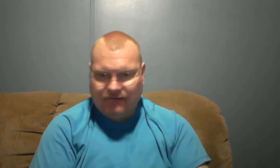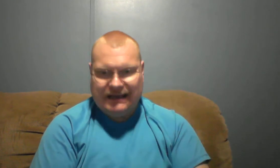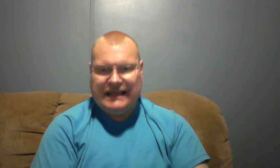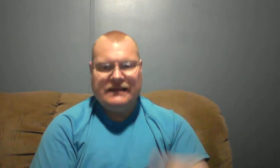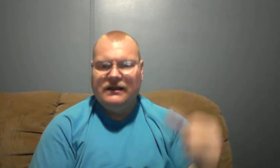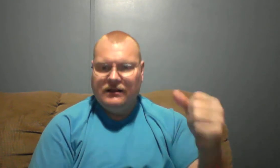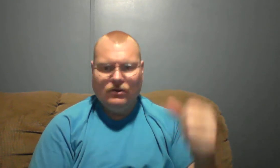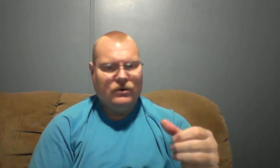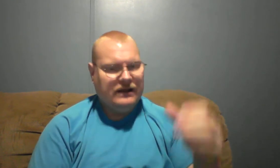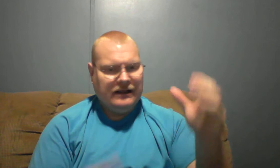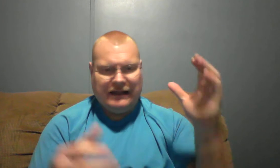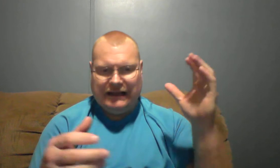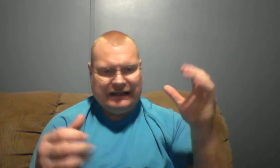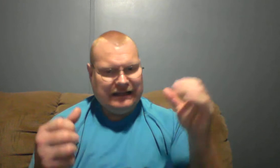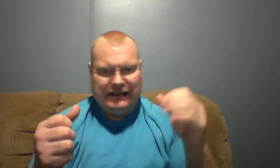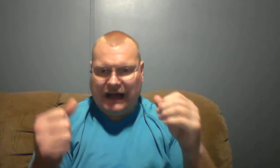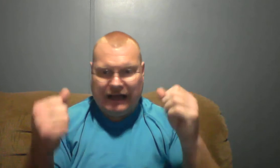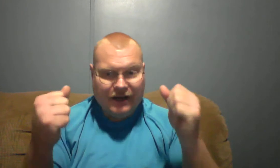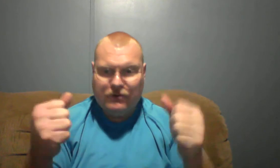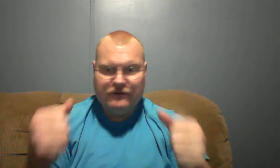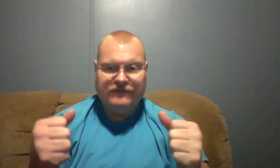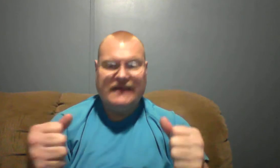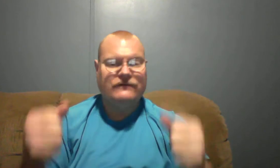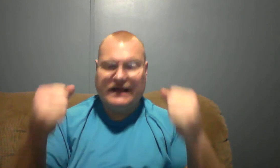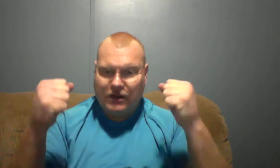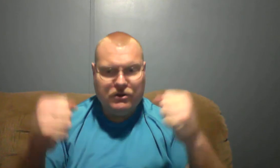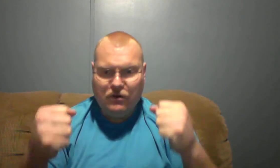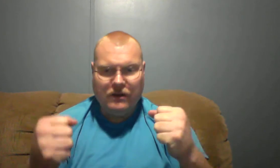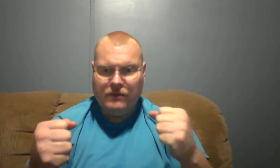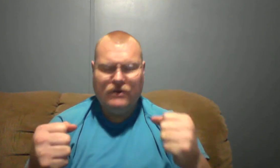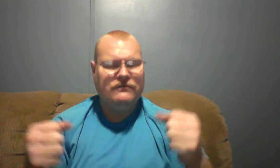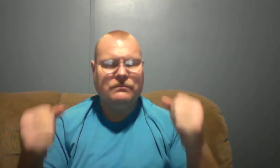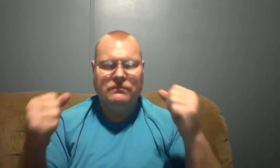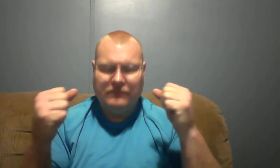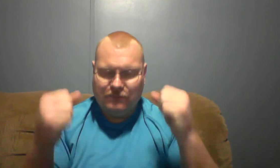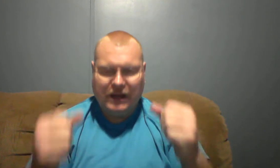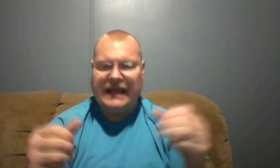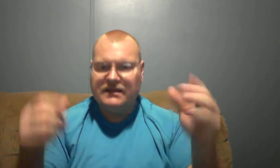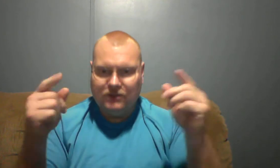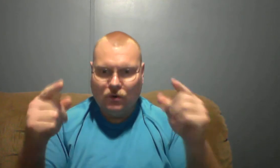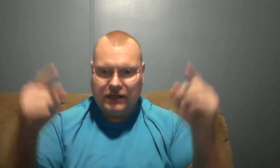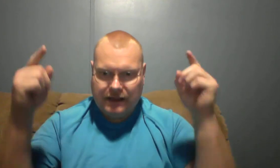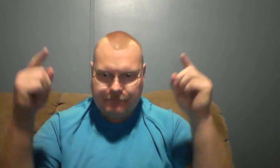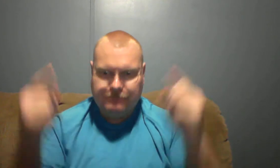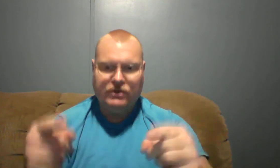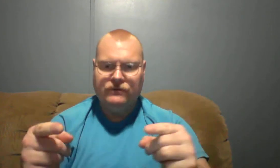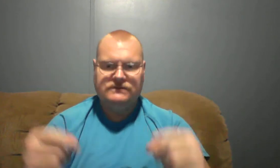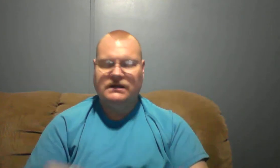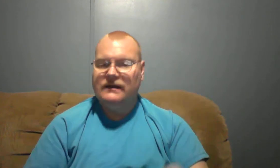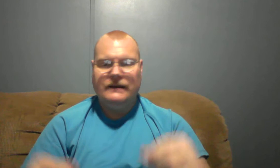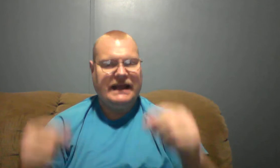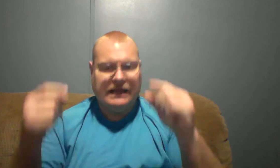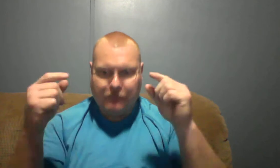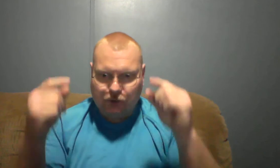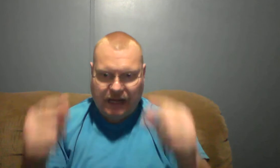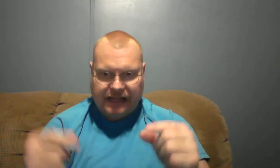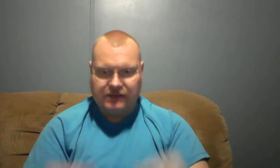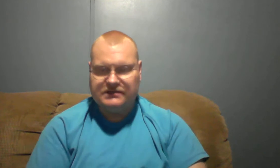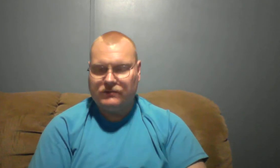a need. Lord, I know you're faithful. I know you can move. Pray. the Lord moves in a miraculous way.